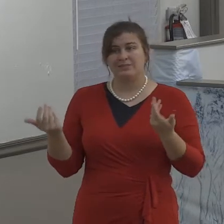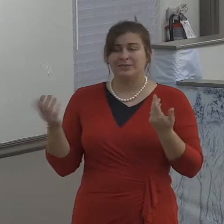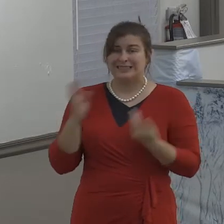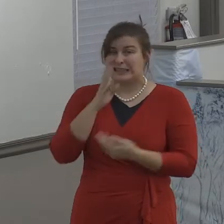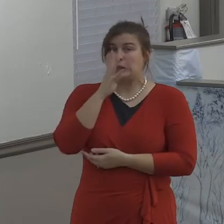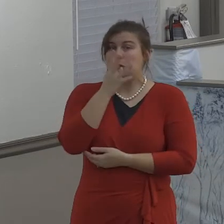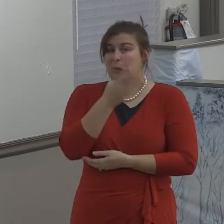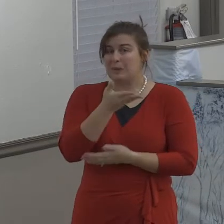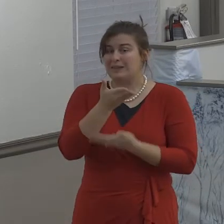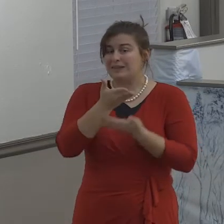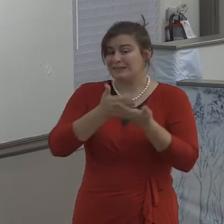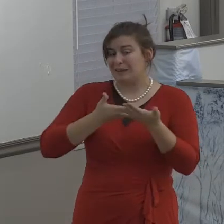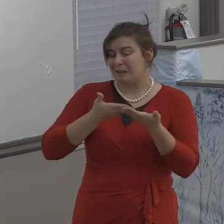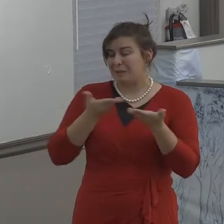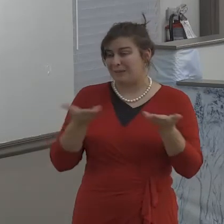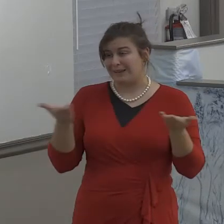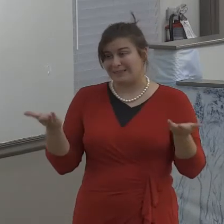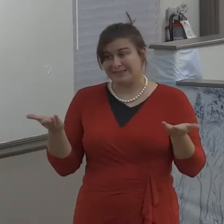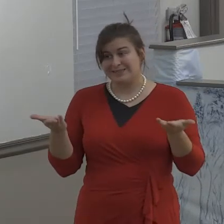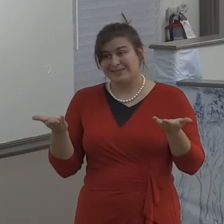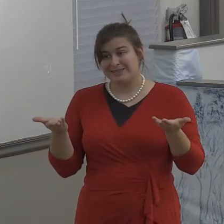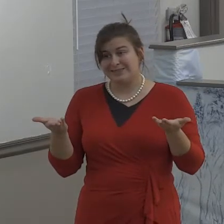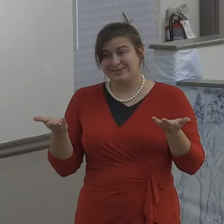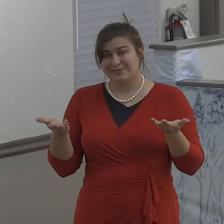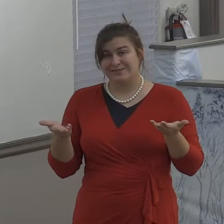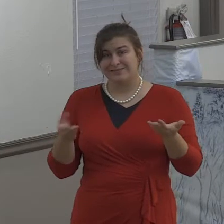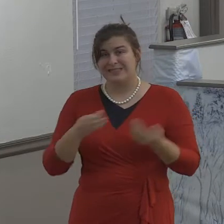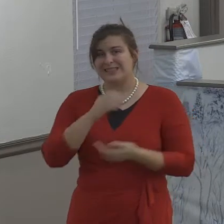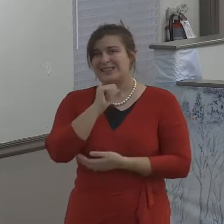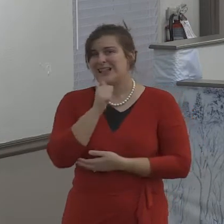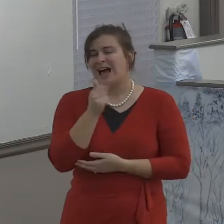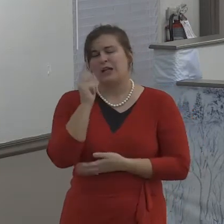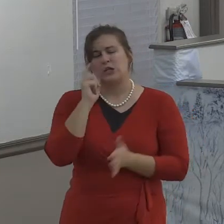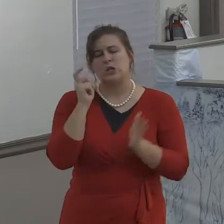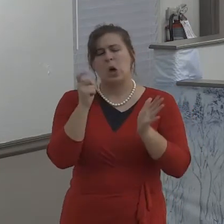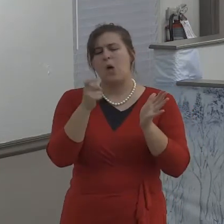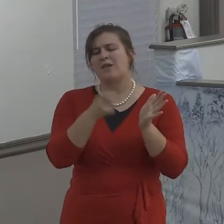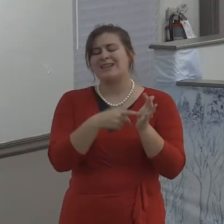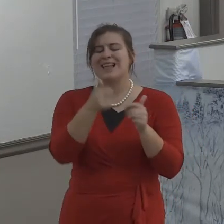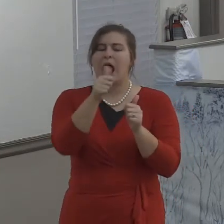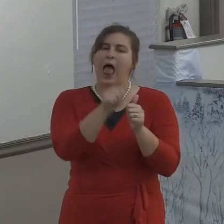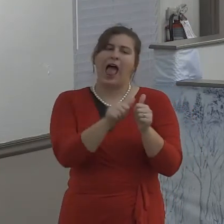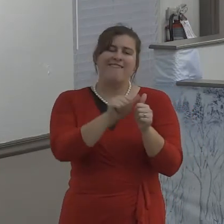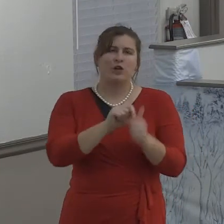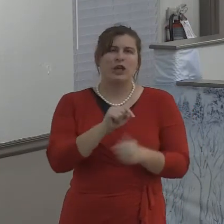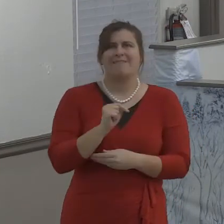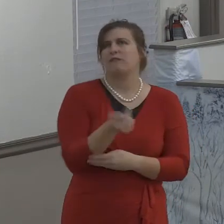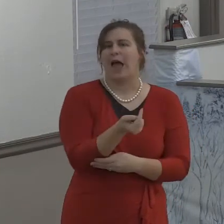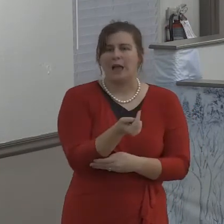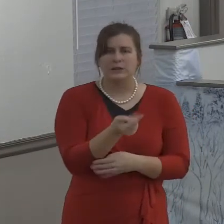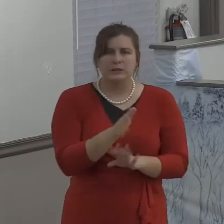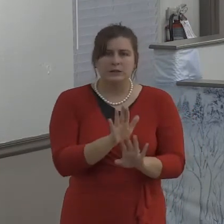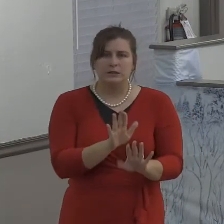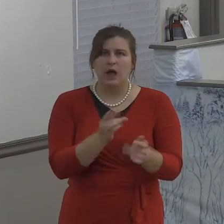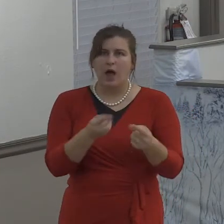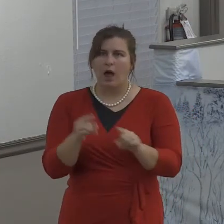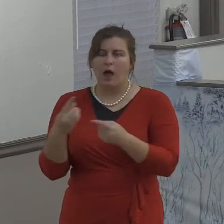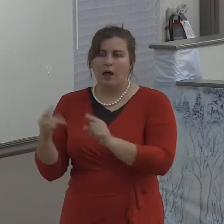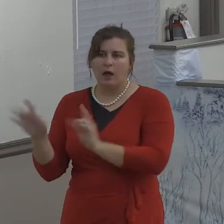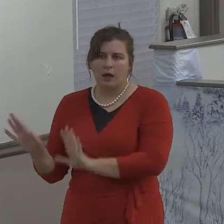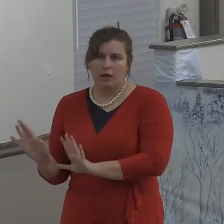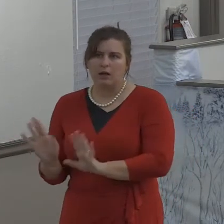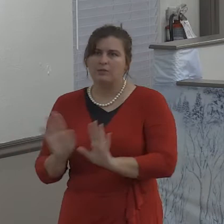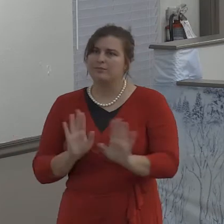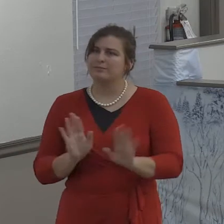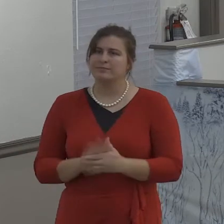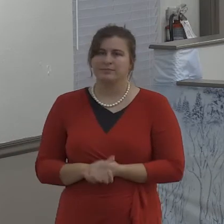pass. You bear them up. You forgive them in your own heart, and